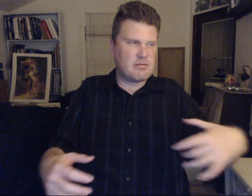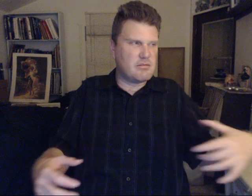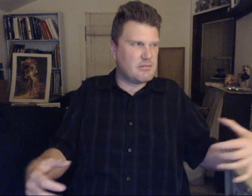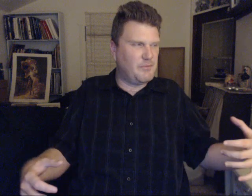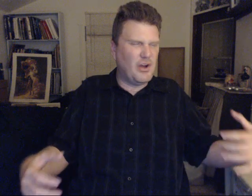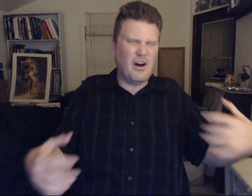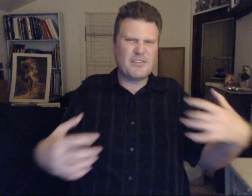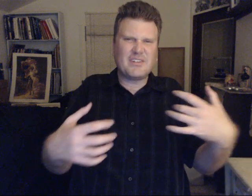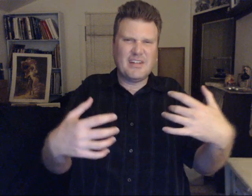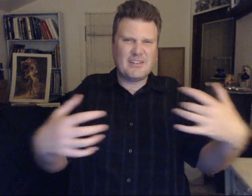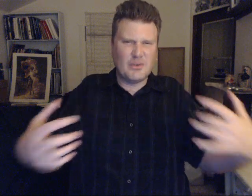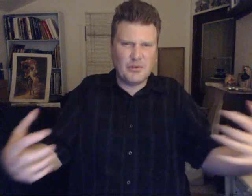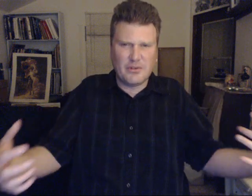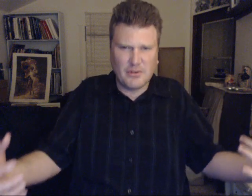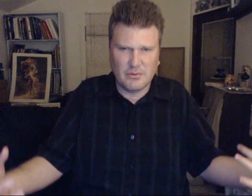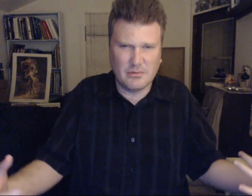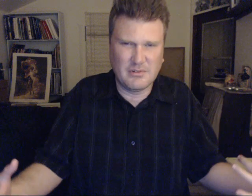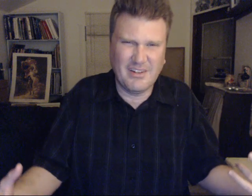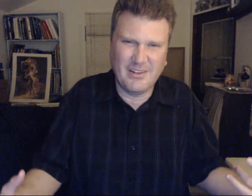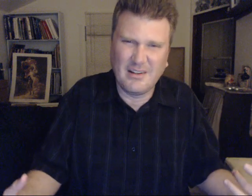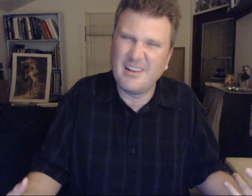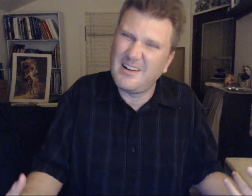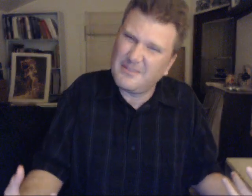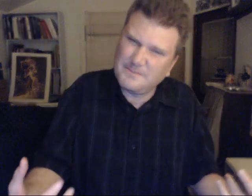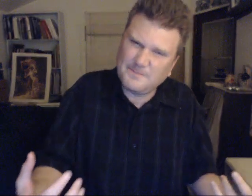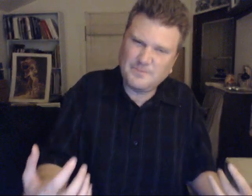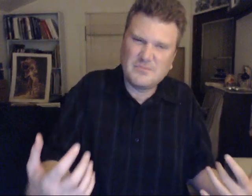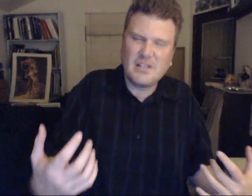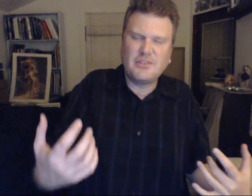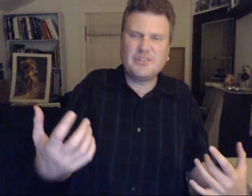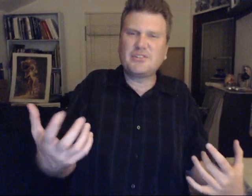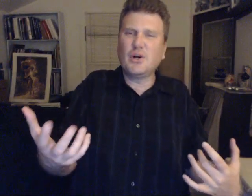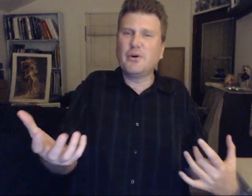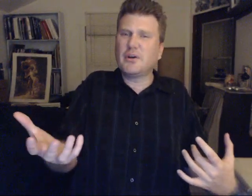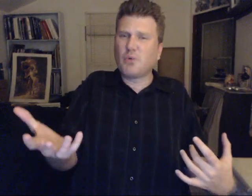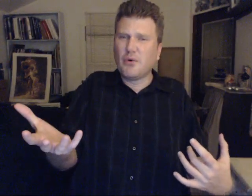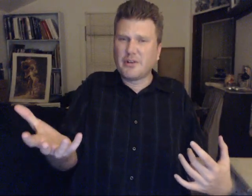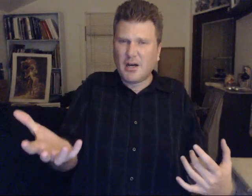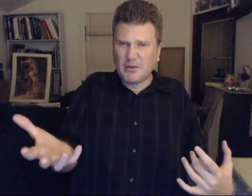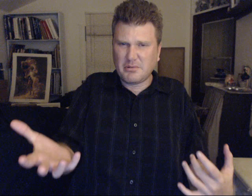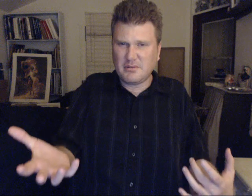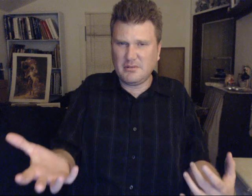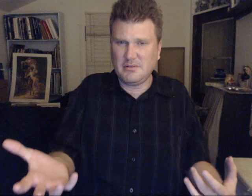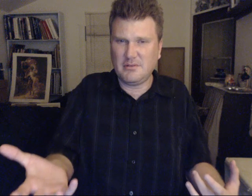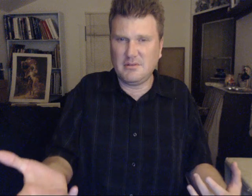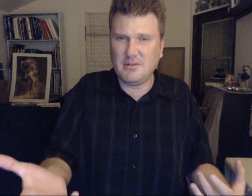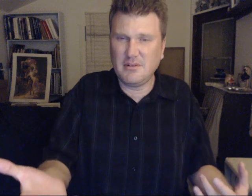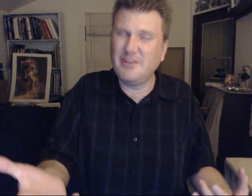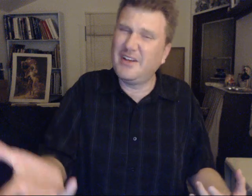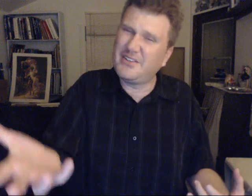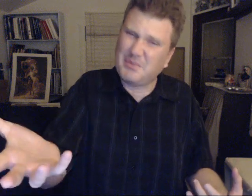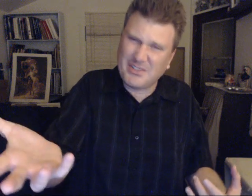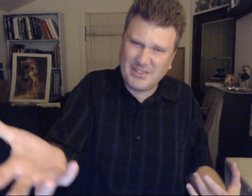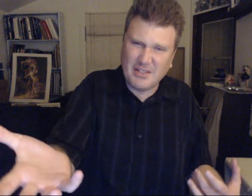But us connecting with you. Did show a growing up. That is much needed.